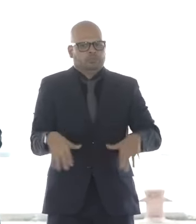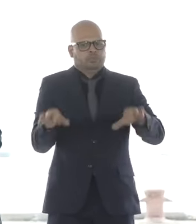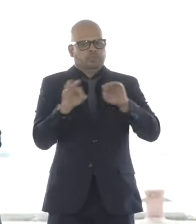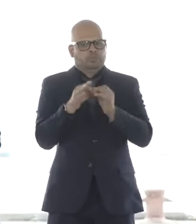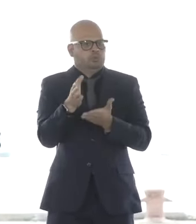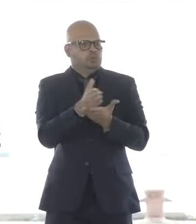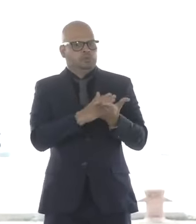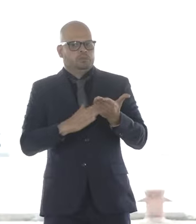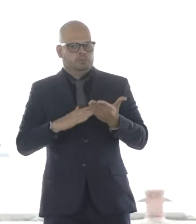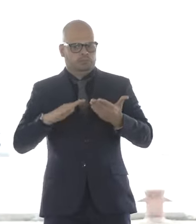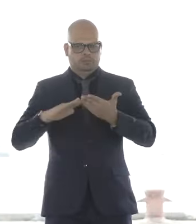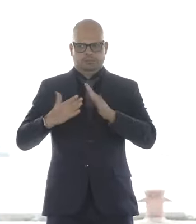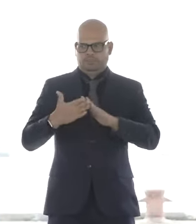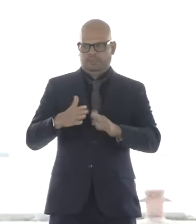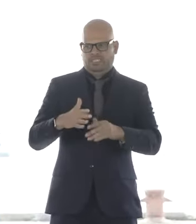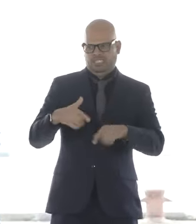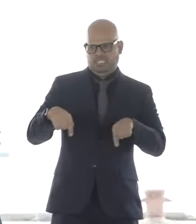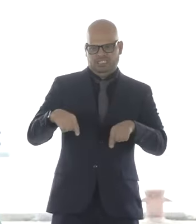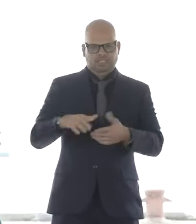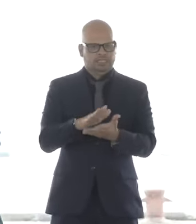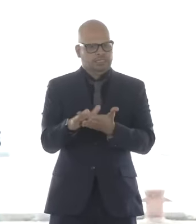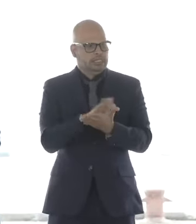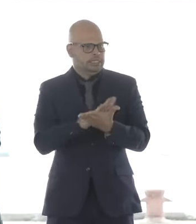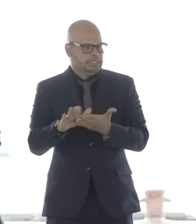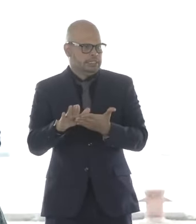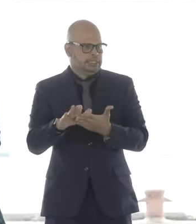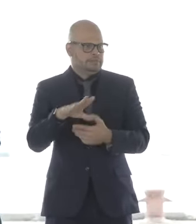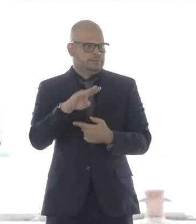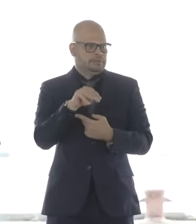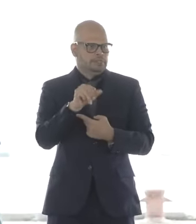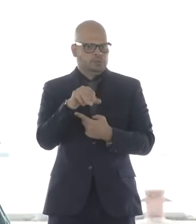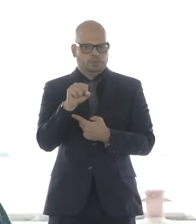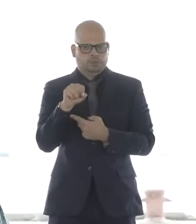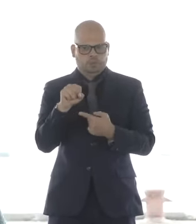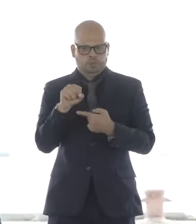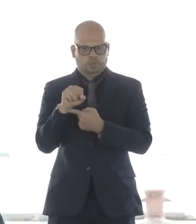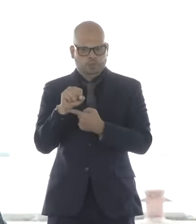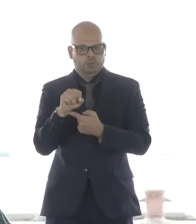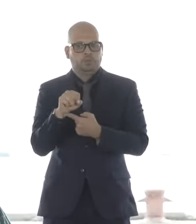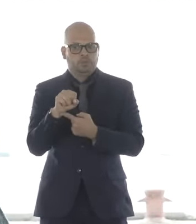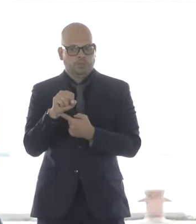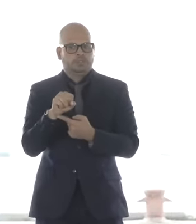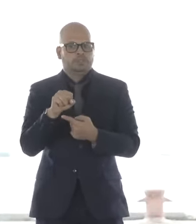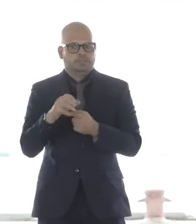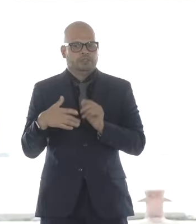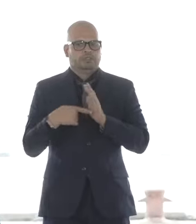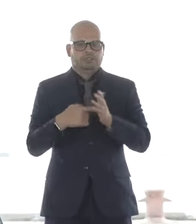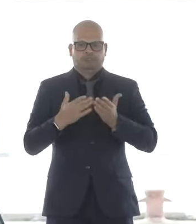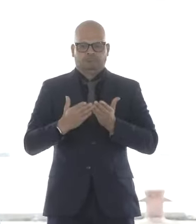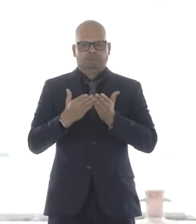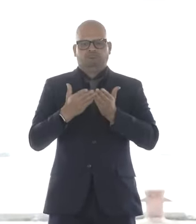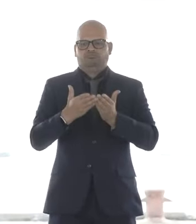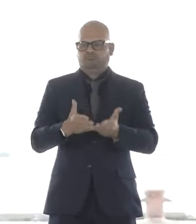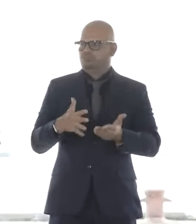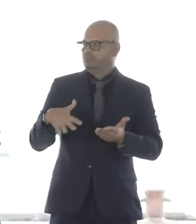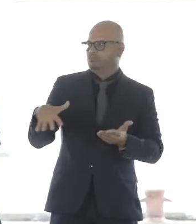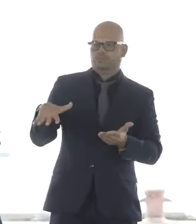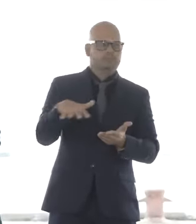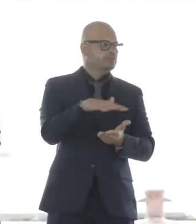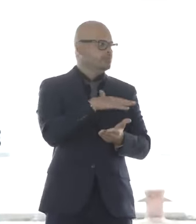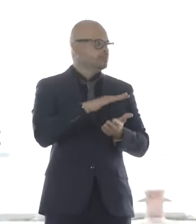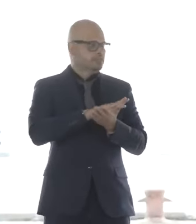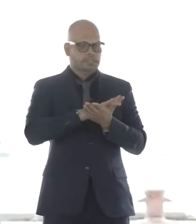to be playing a part in the development of port infrastructure in Salem that will give our state an even greater